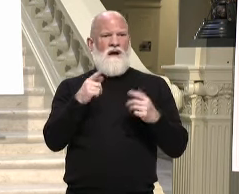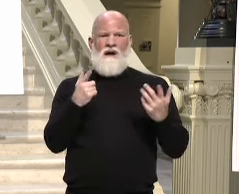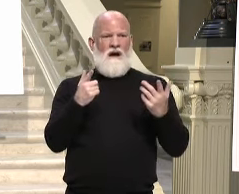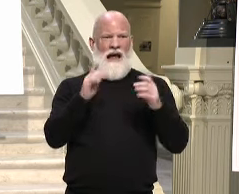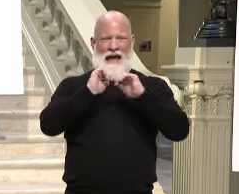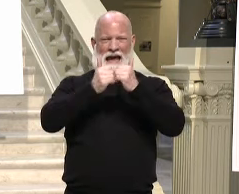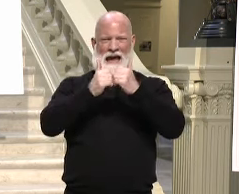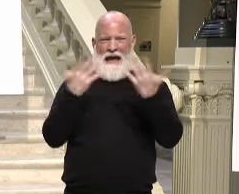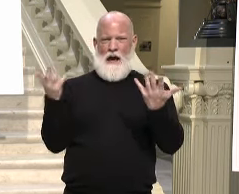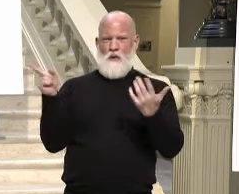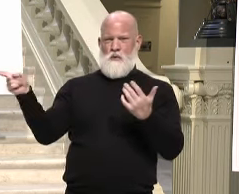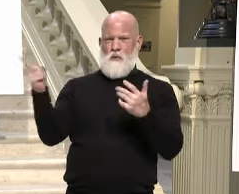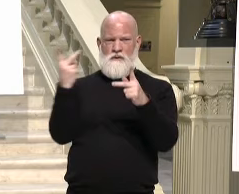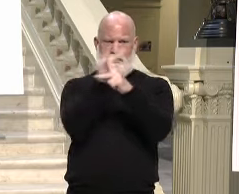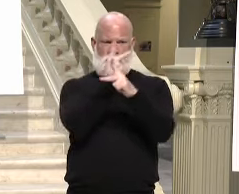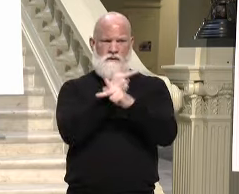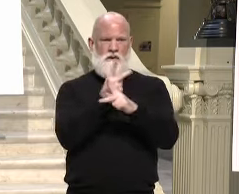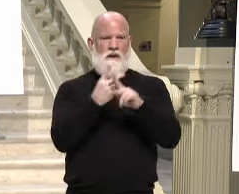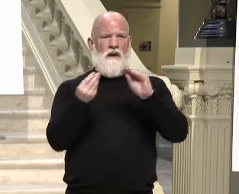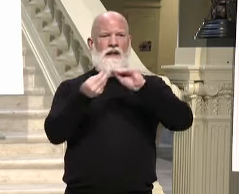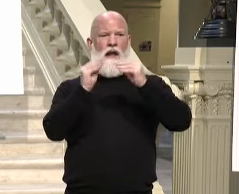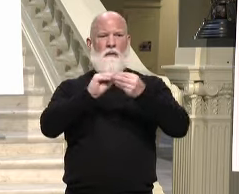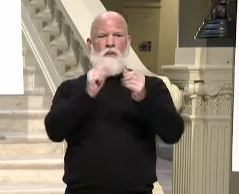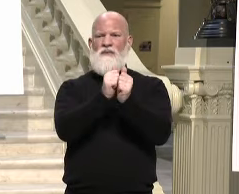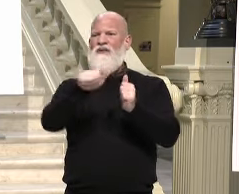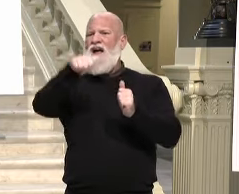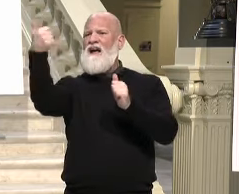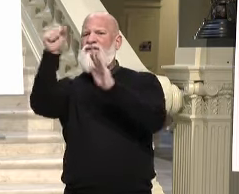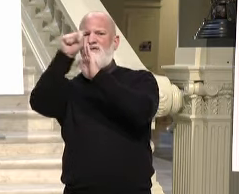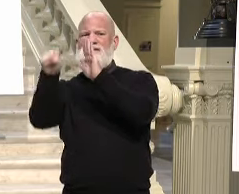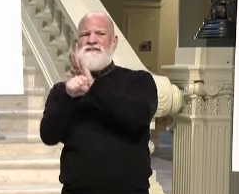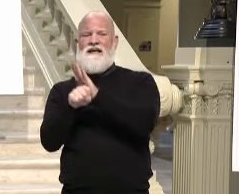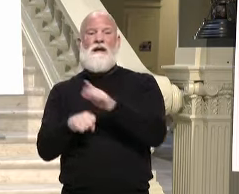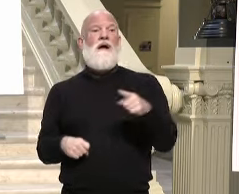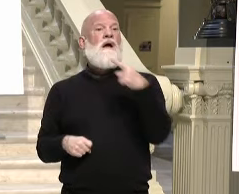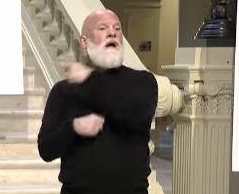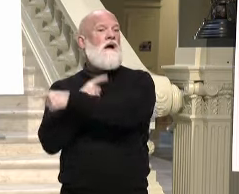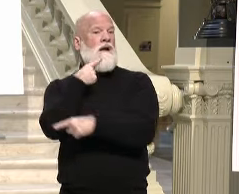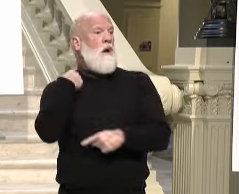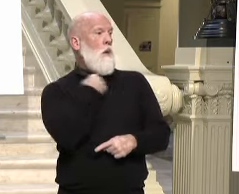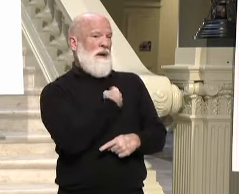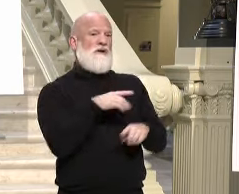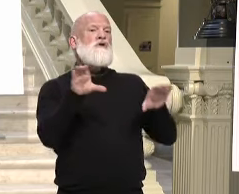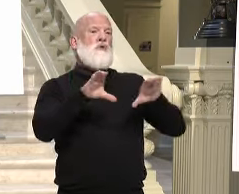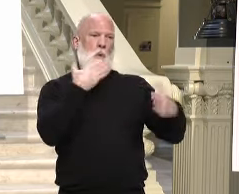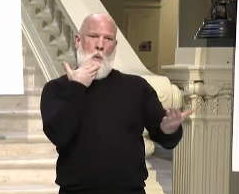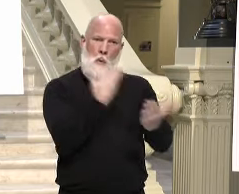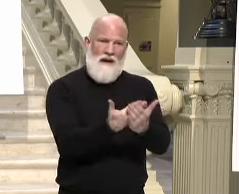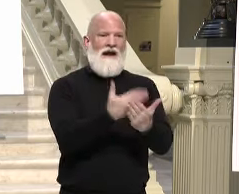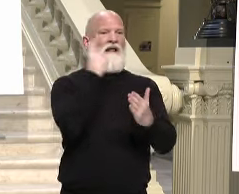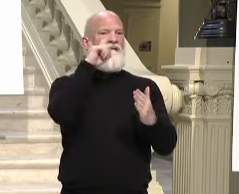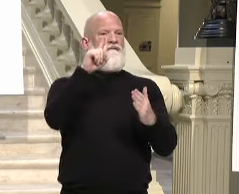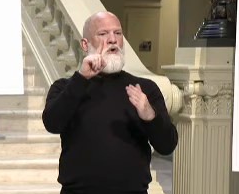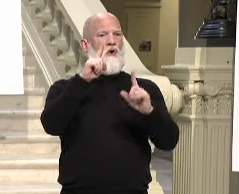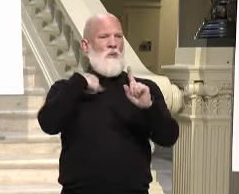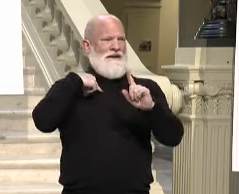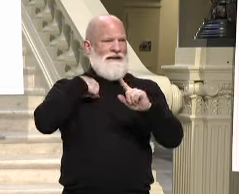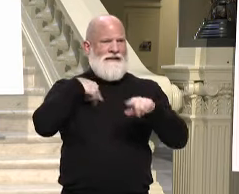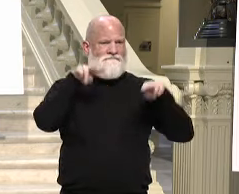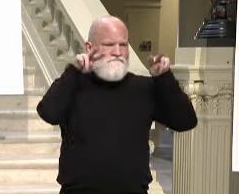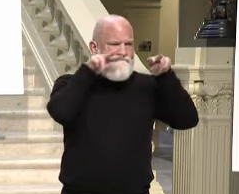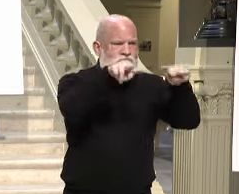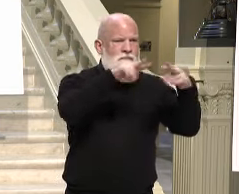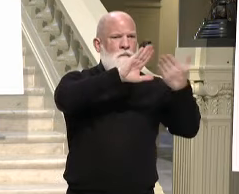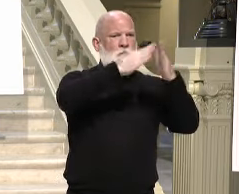compared to other states? Well, I think we're doing very well for who we're targeting. And look, it's been the same way since day one. The media will